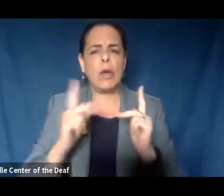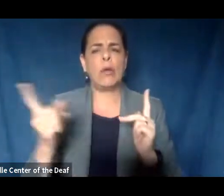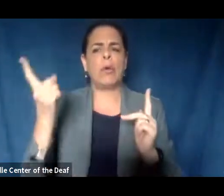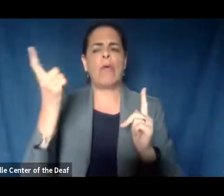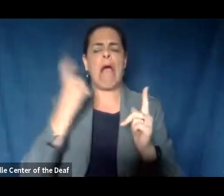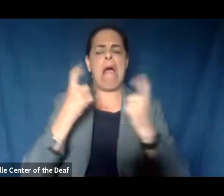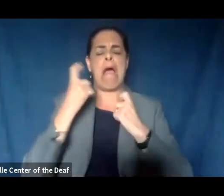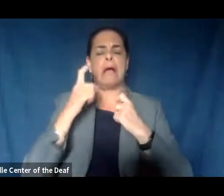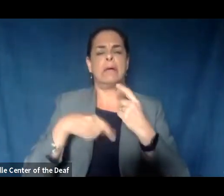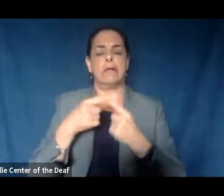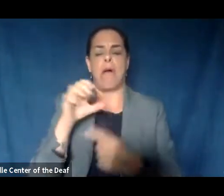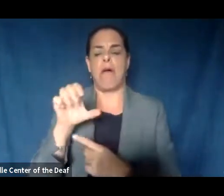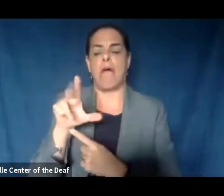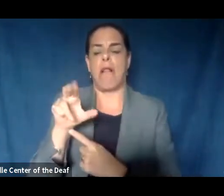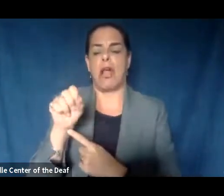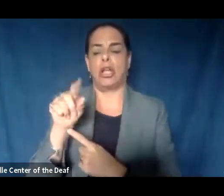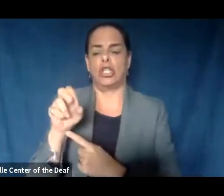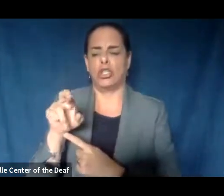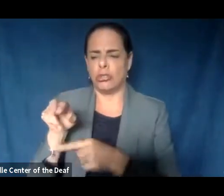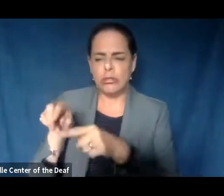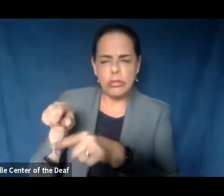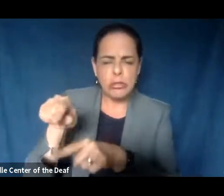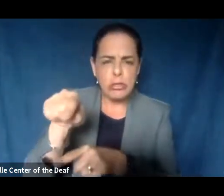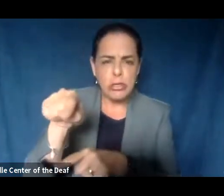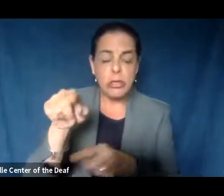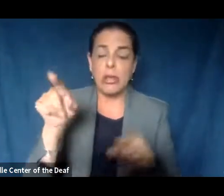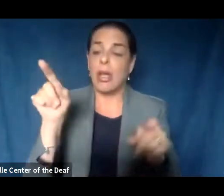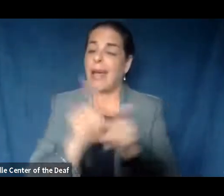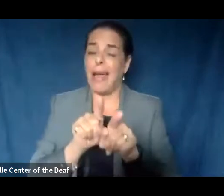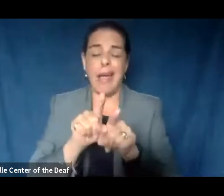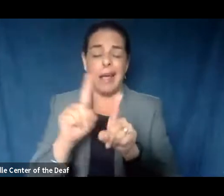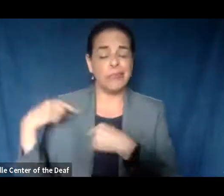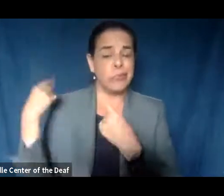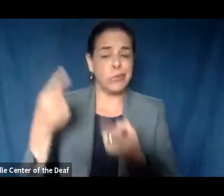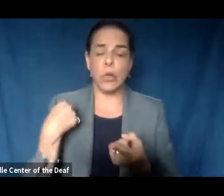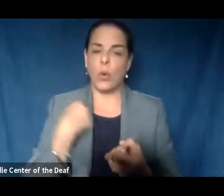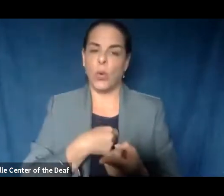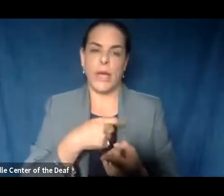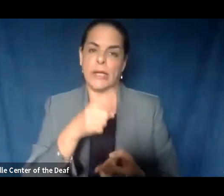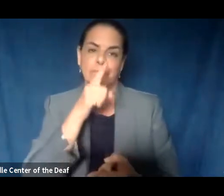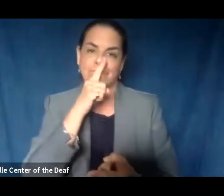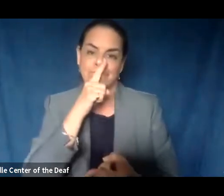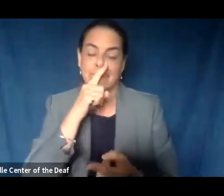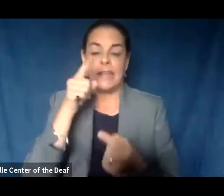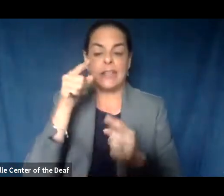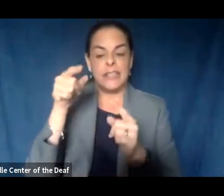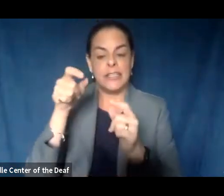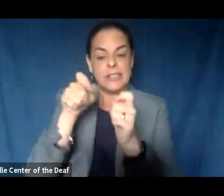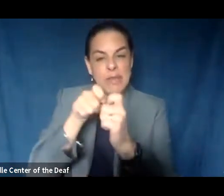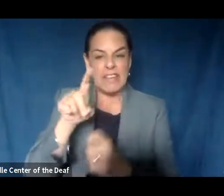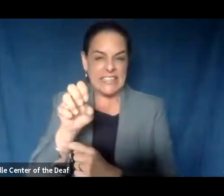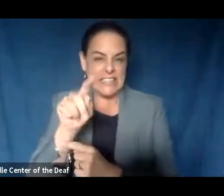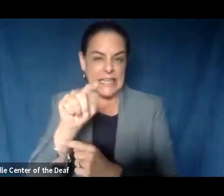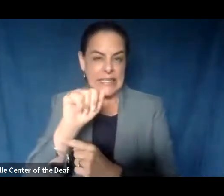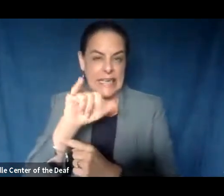As a note of practice, we don't talk about the details regarding specific cases unless there's a public health reason to make a notification